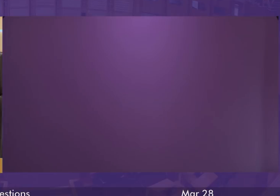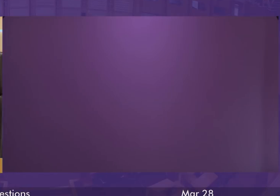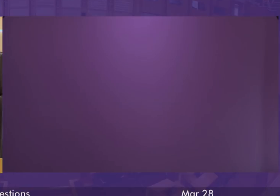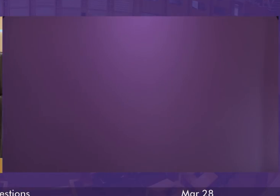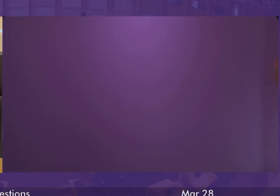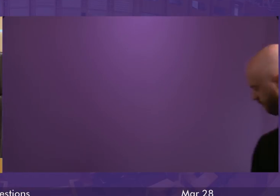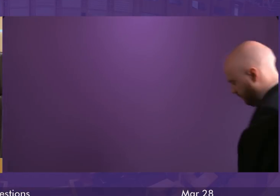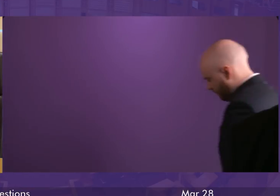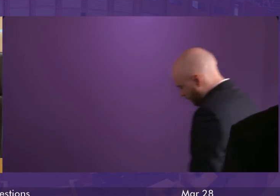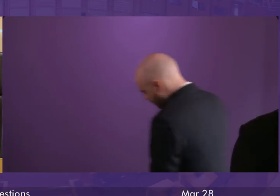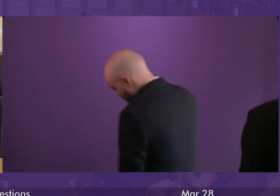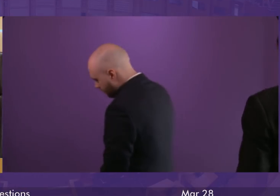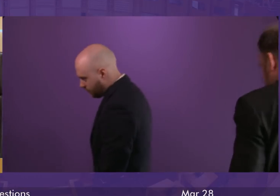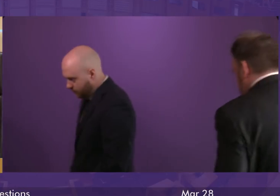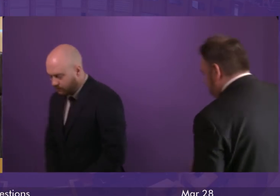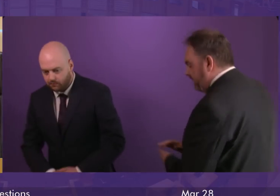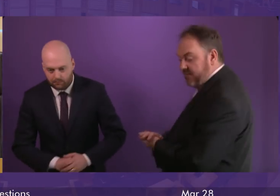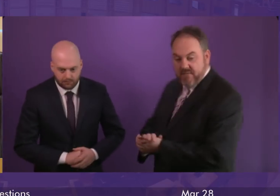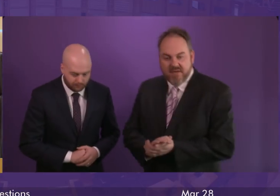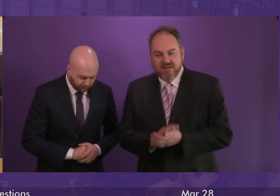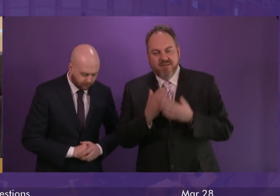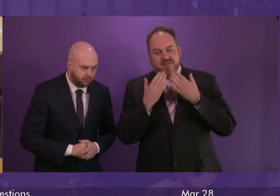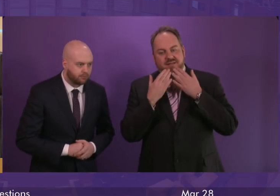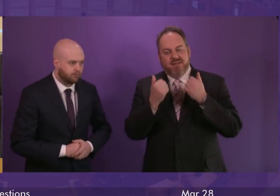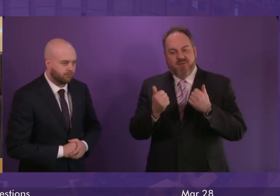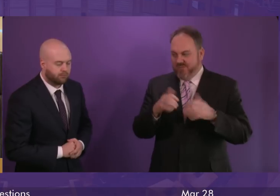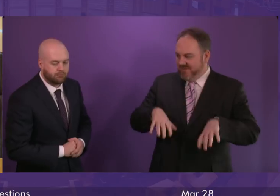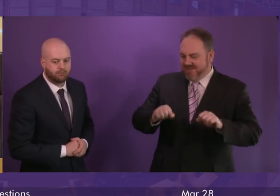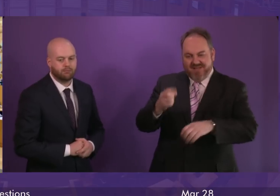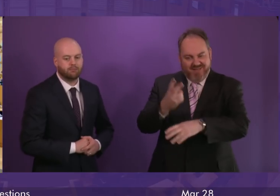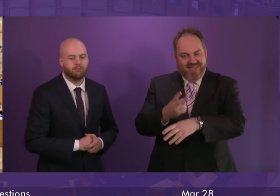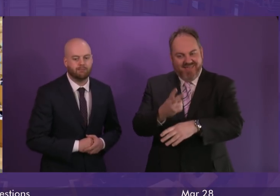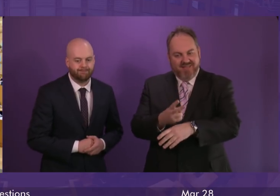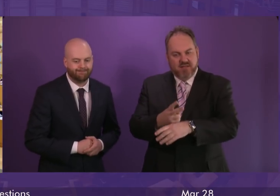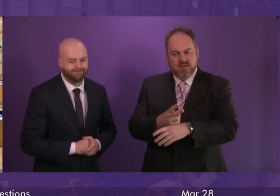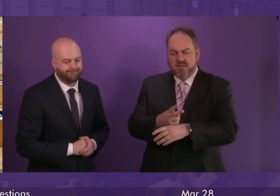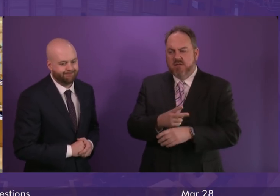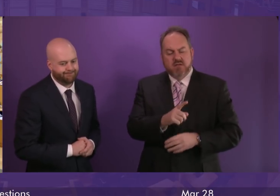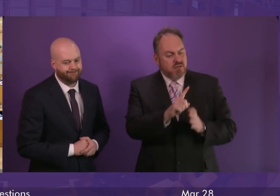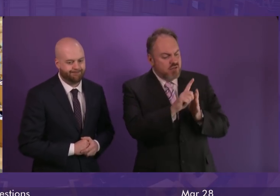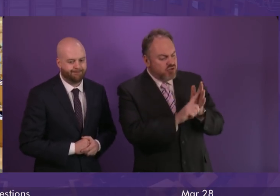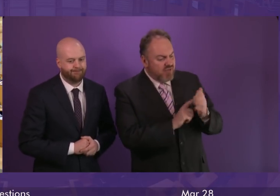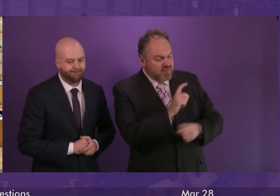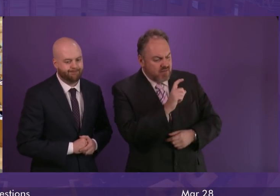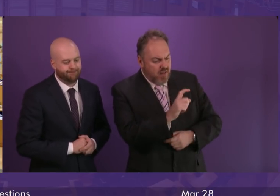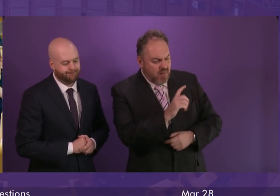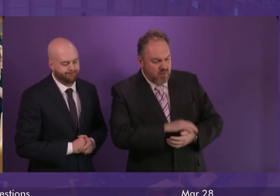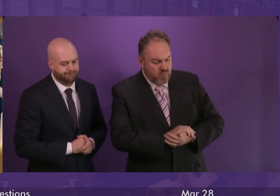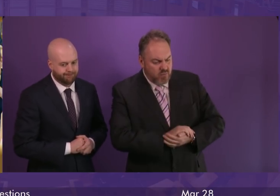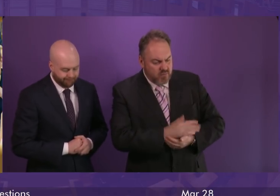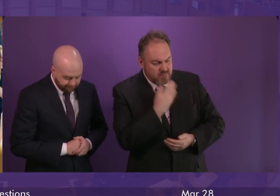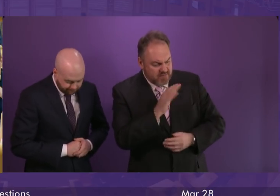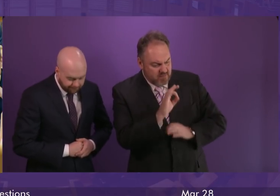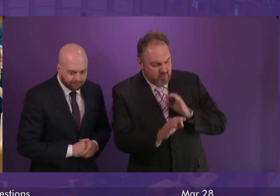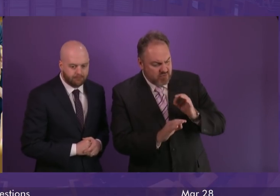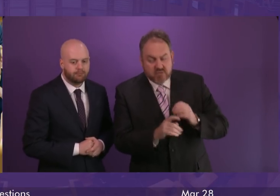Thank you very much, colleagues. We'll resume business and we'll start again... question number one from Jackson Carlow. And if we're not to be a fortress presiding officer, we have to